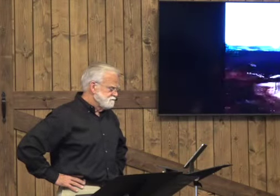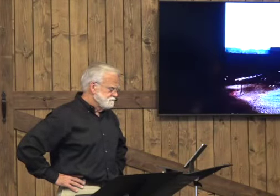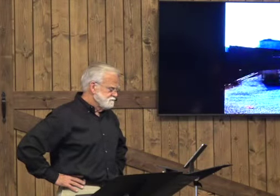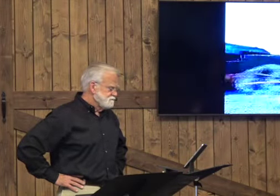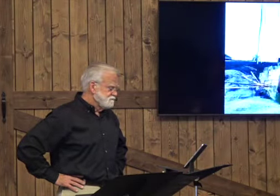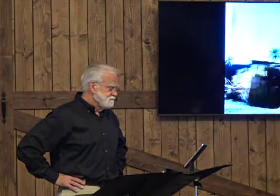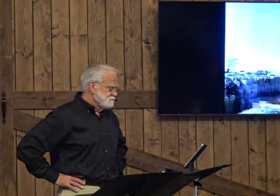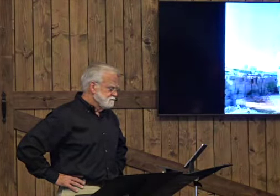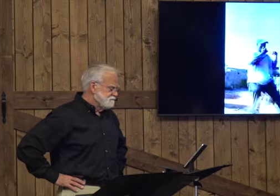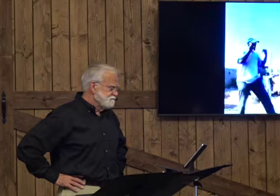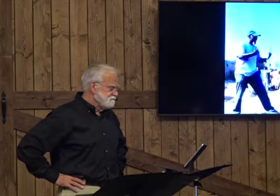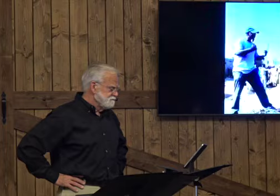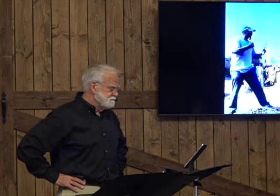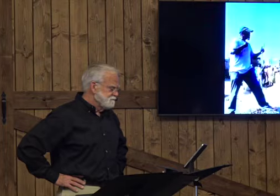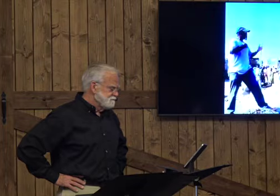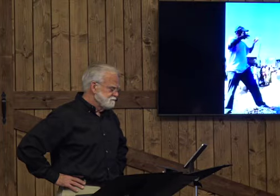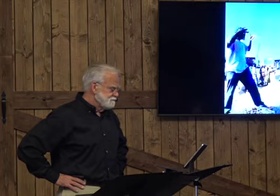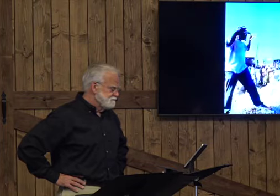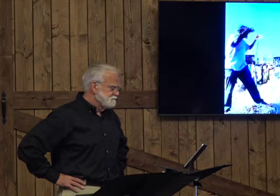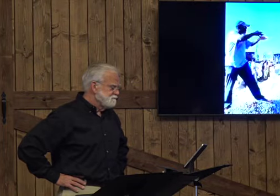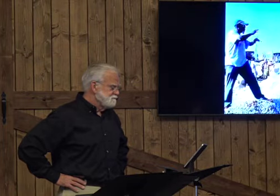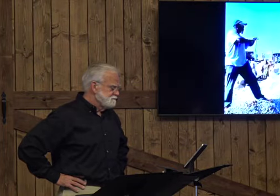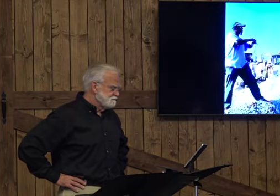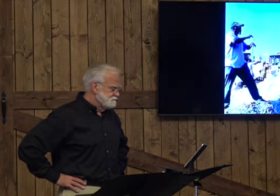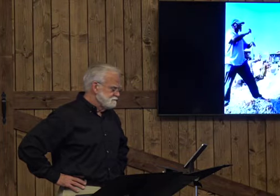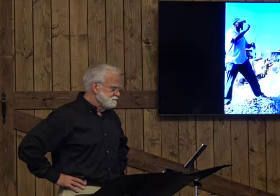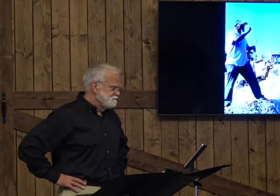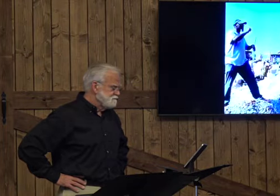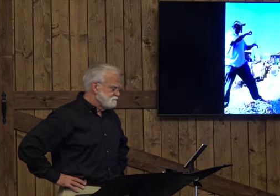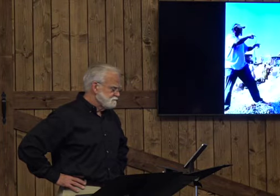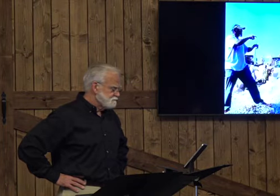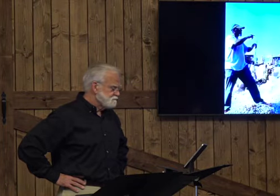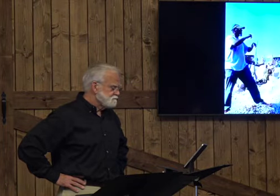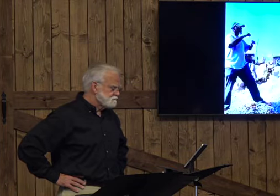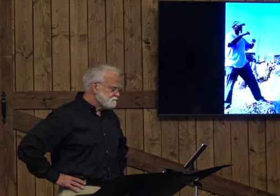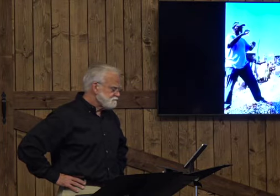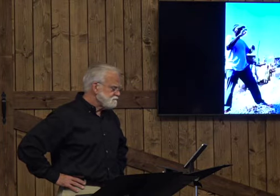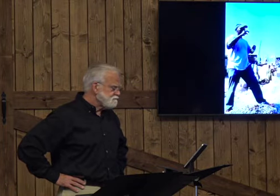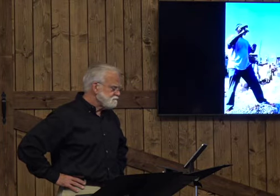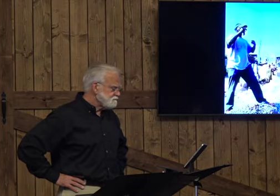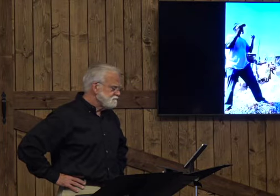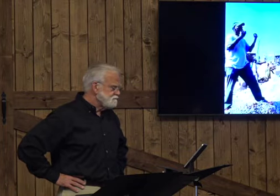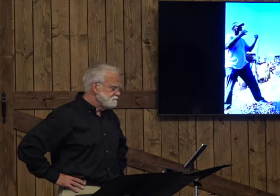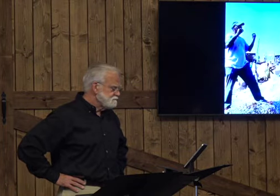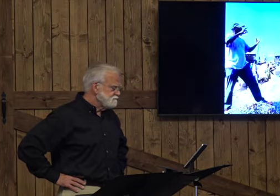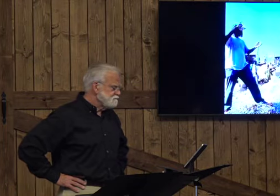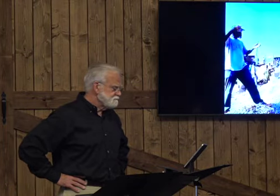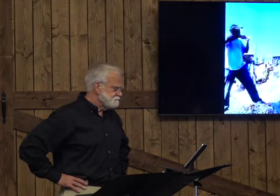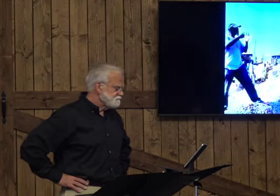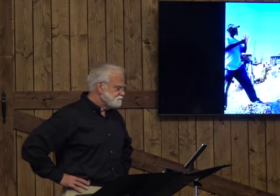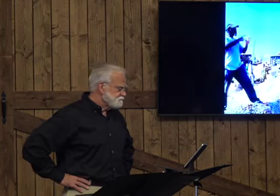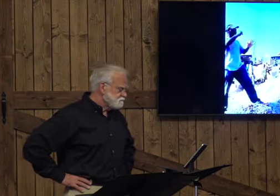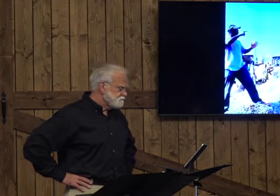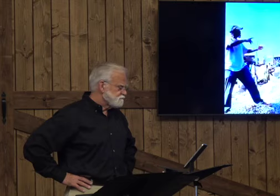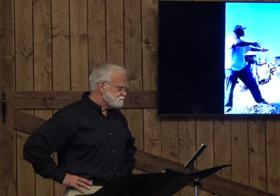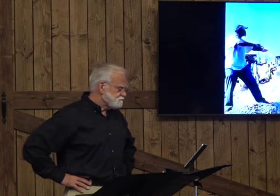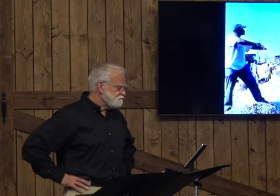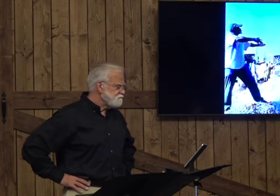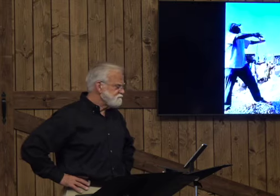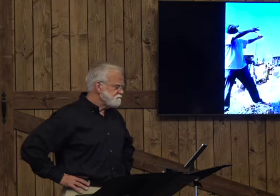and a multi